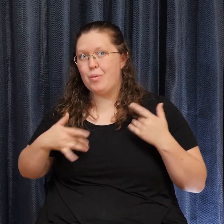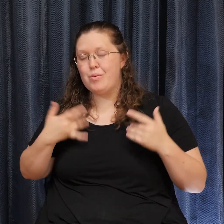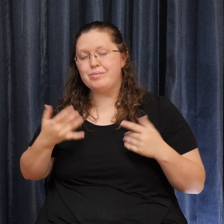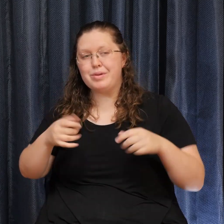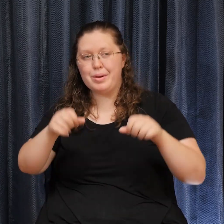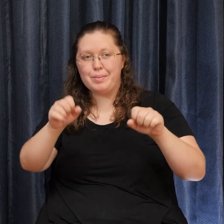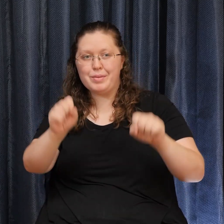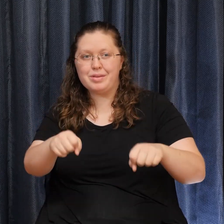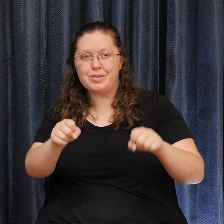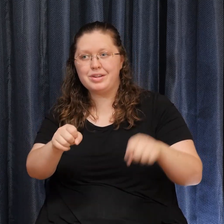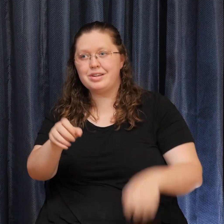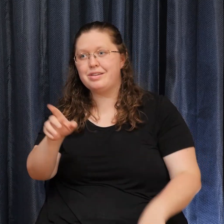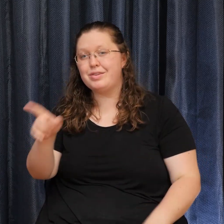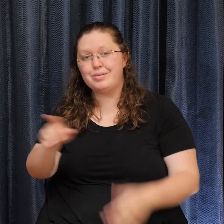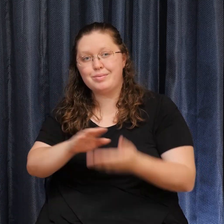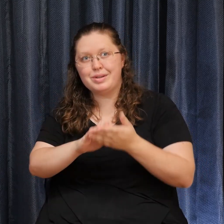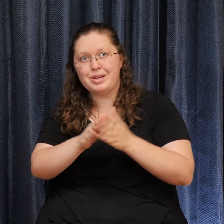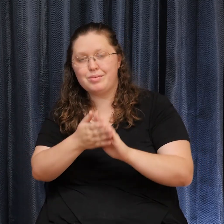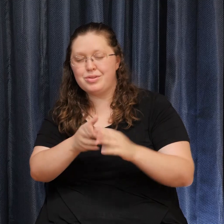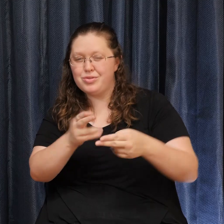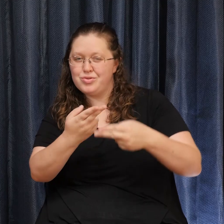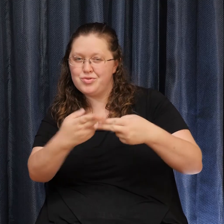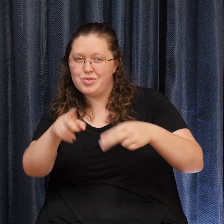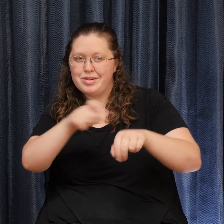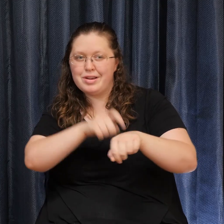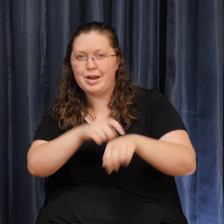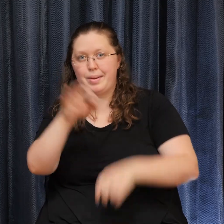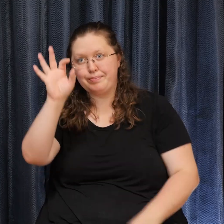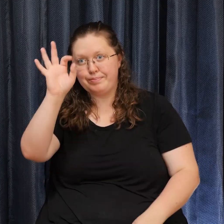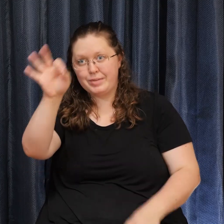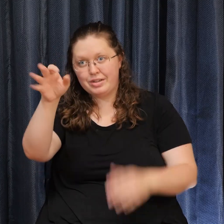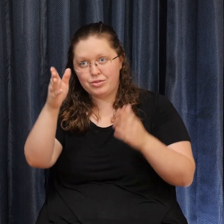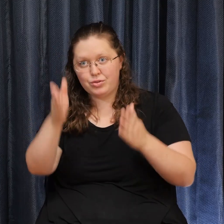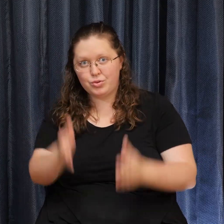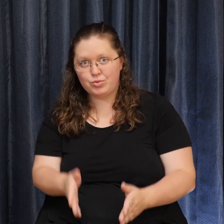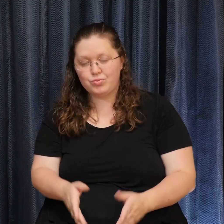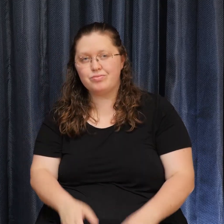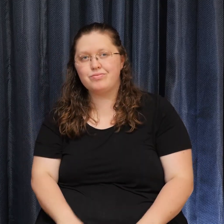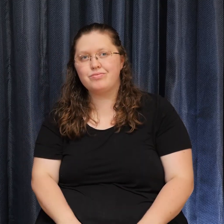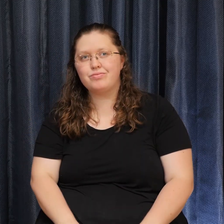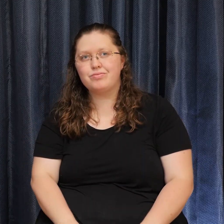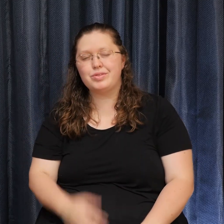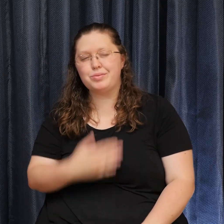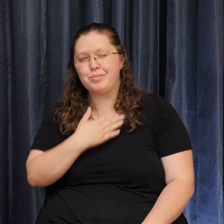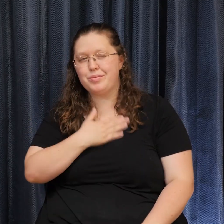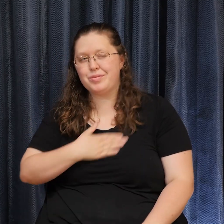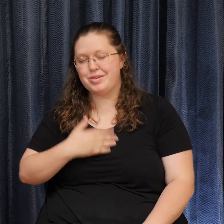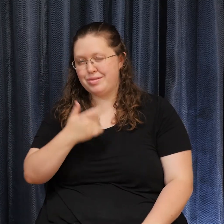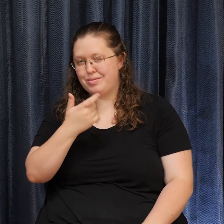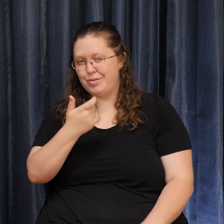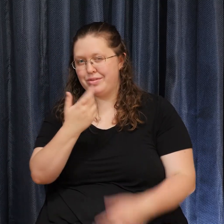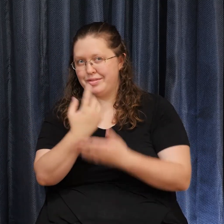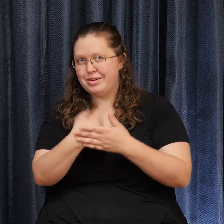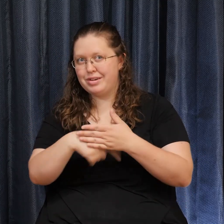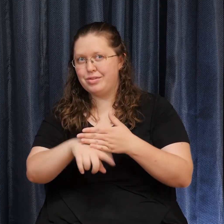interim minister. So please tune in. I want to take a moment and welcome all of you who are joining us for the first time.